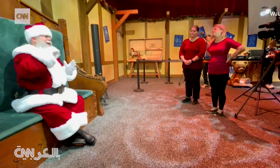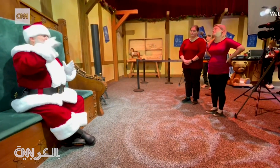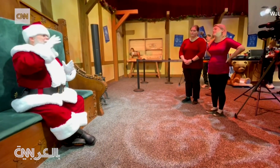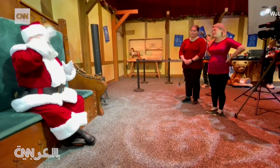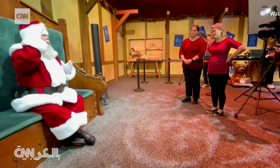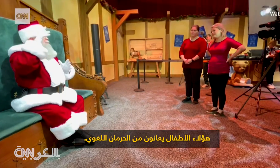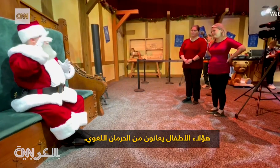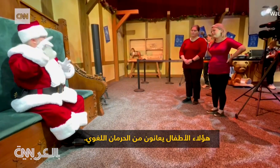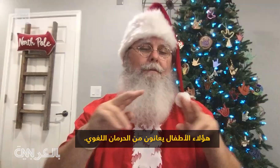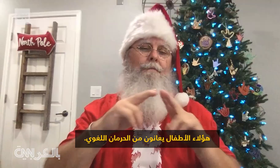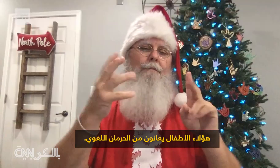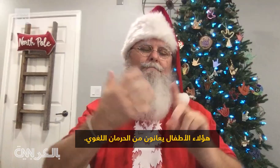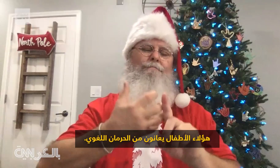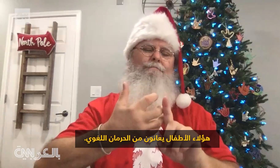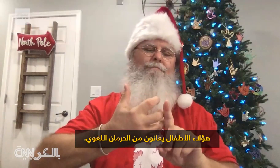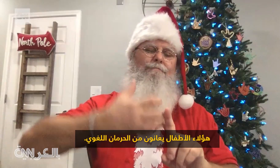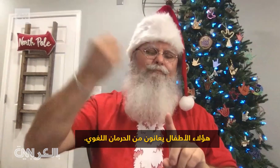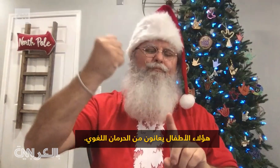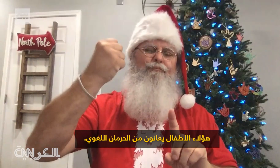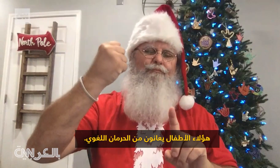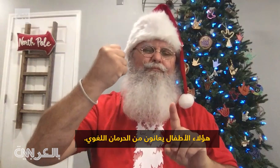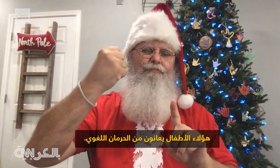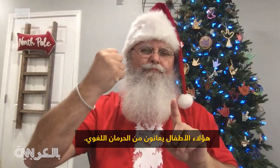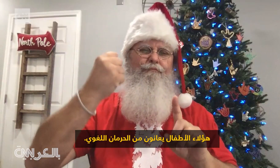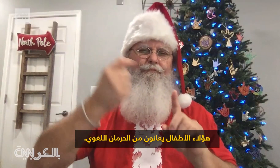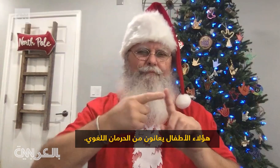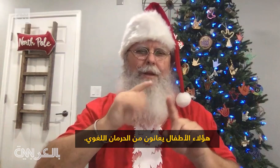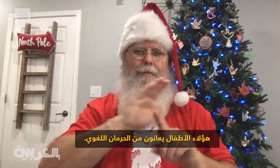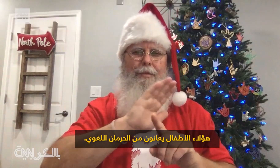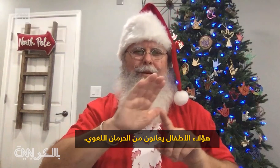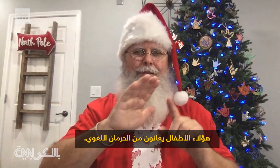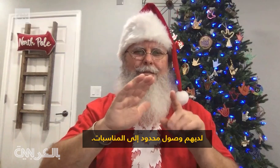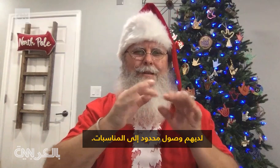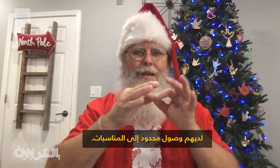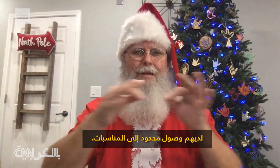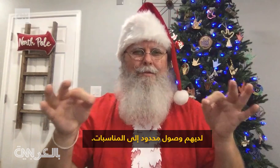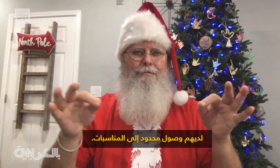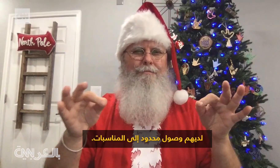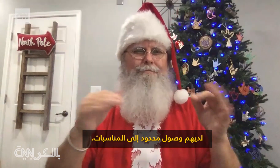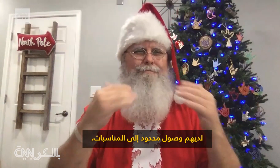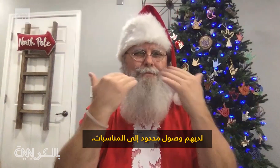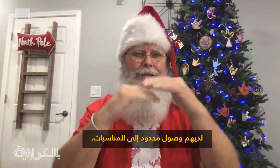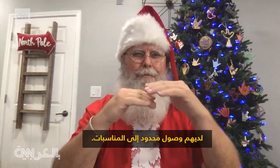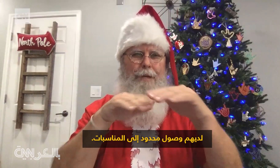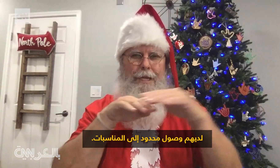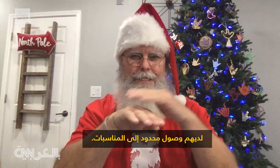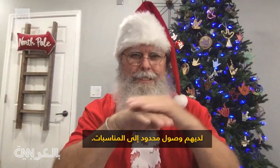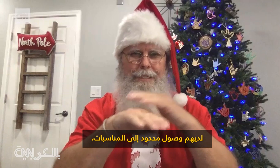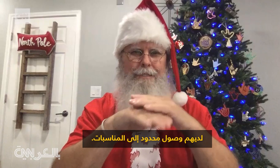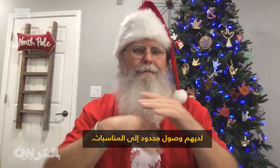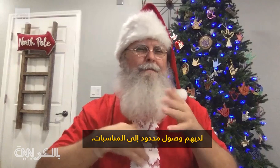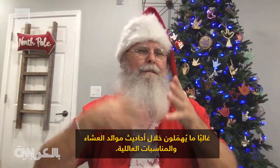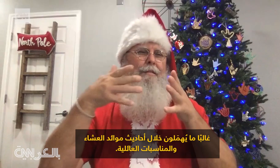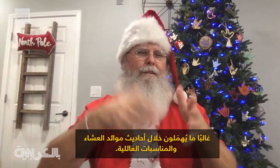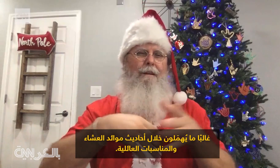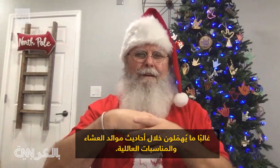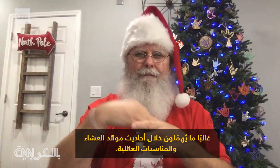These children experience language deprivation. They have limited access to communities. They're often left out of dinner table